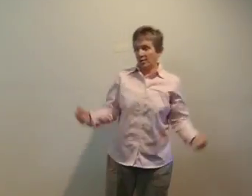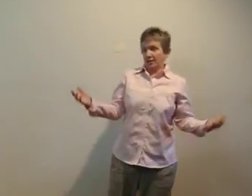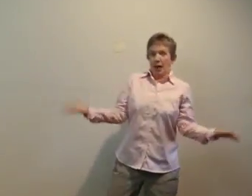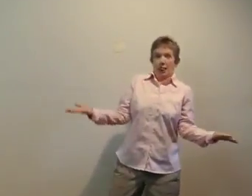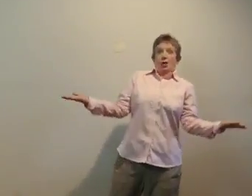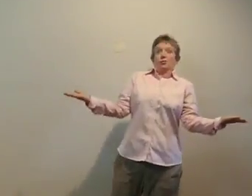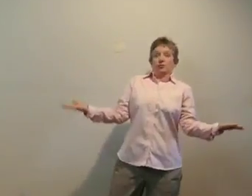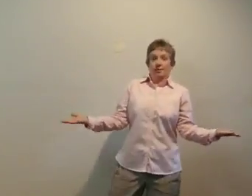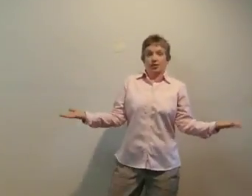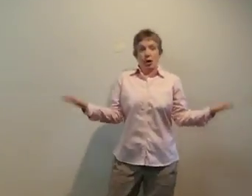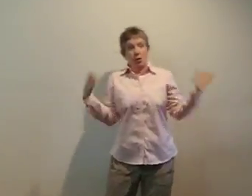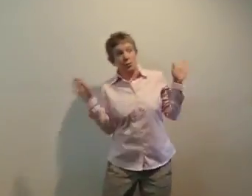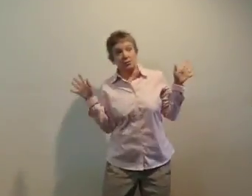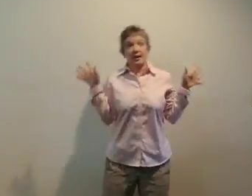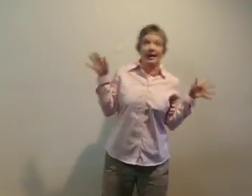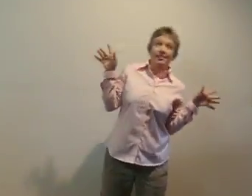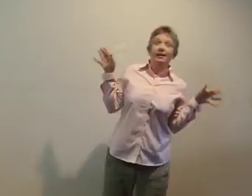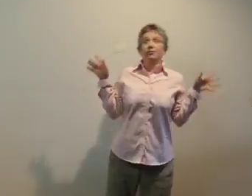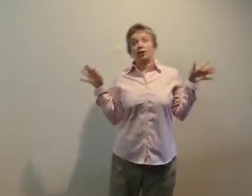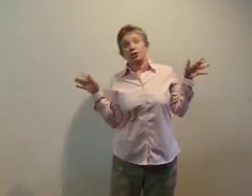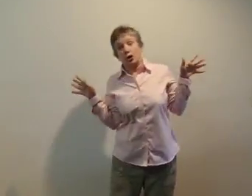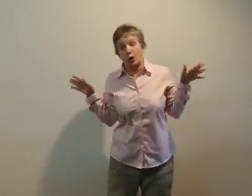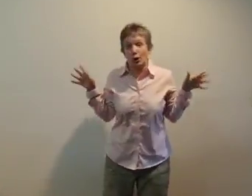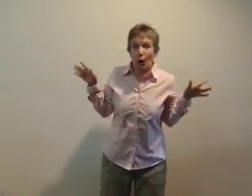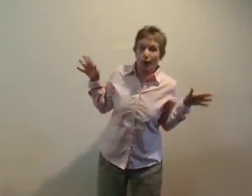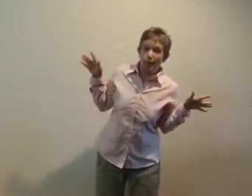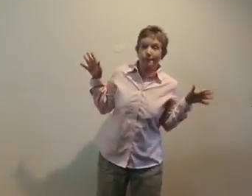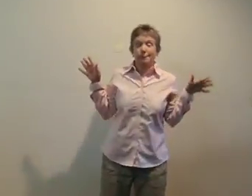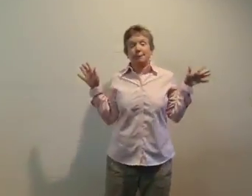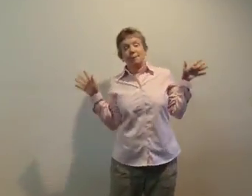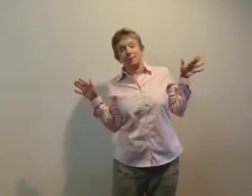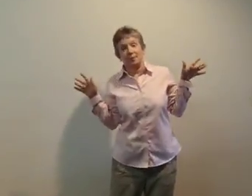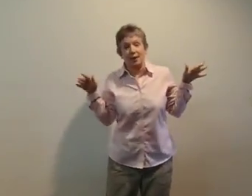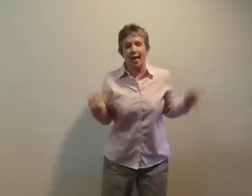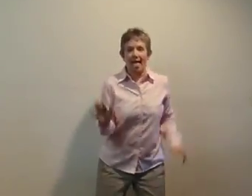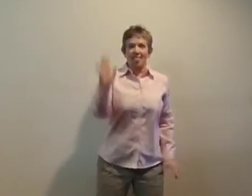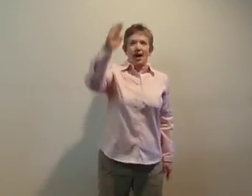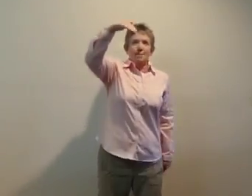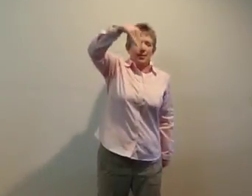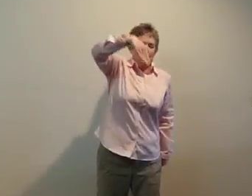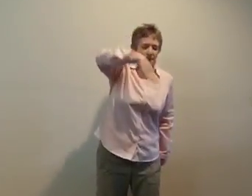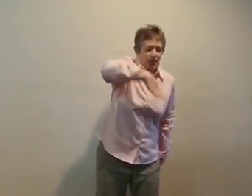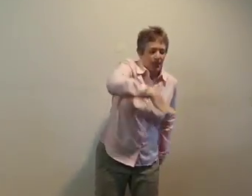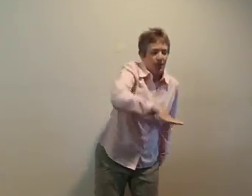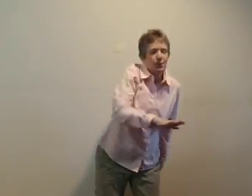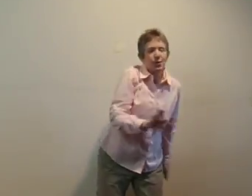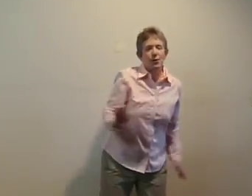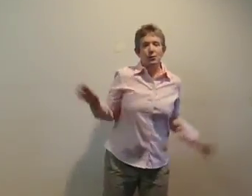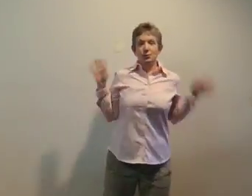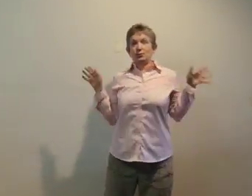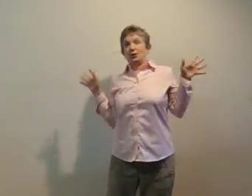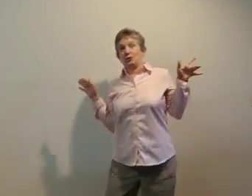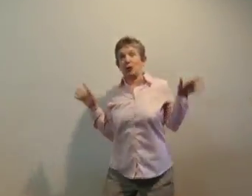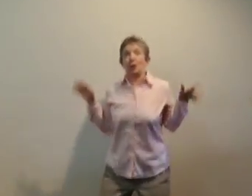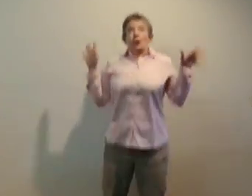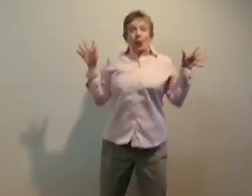We've got loads of toads, game bears, a turtle. That bump in the road's a turtle